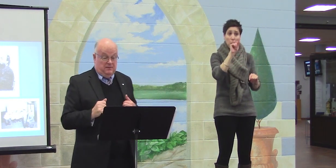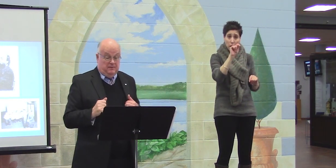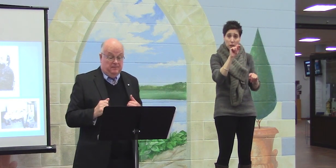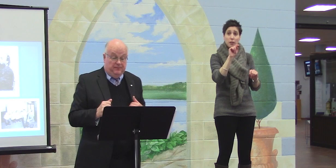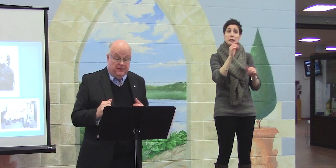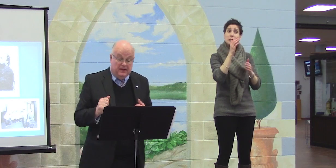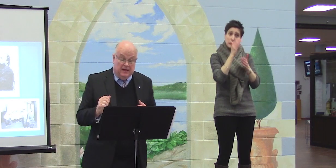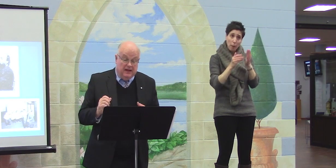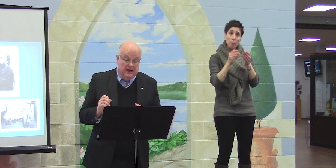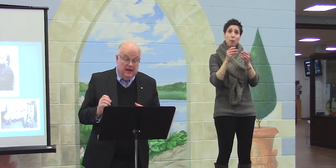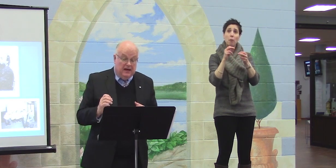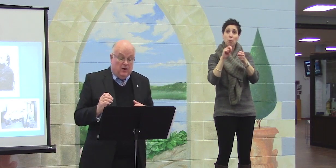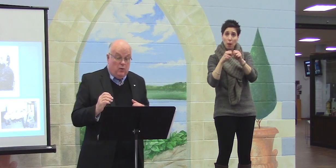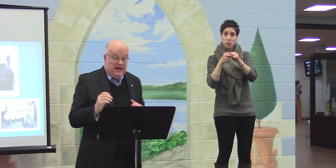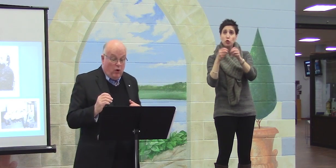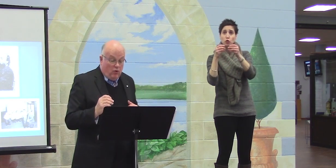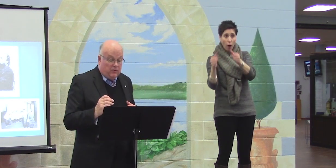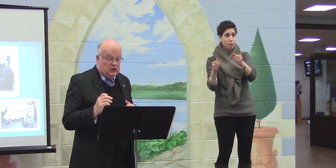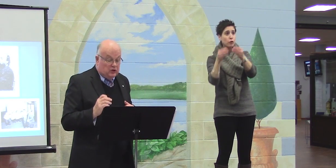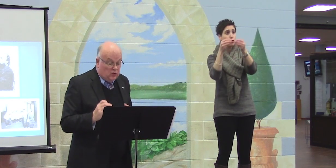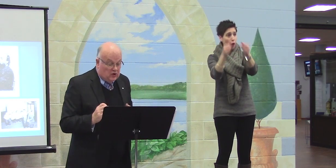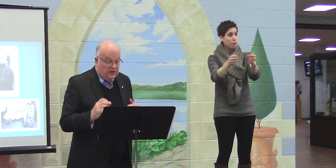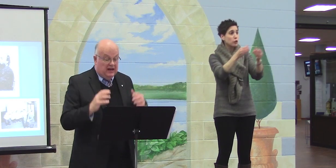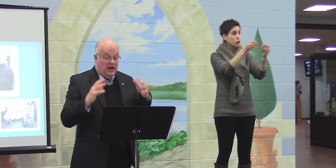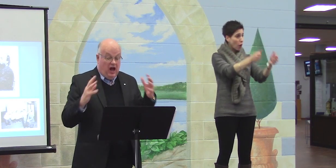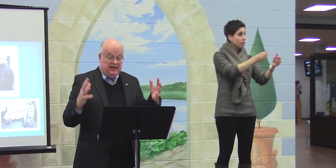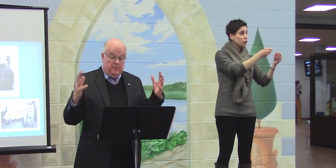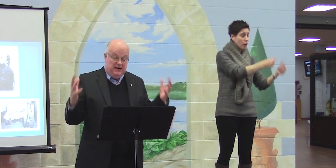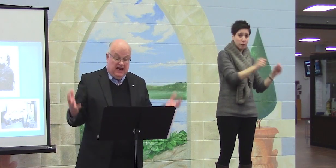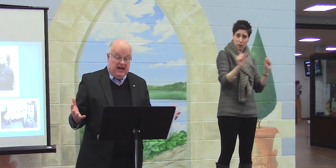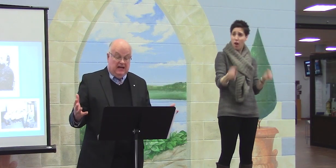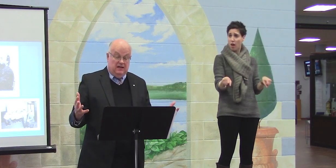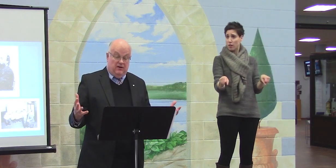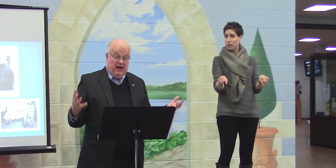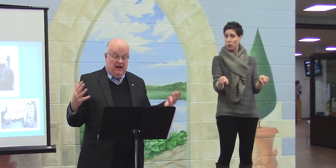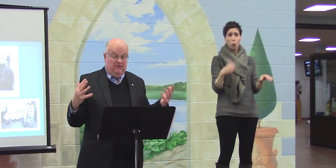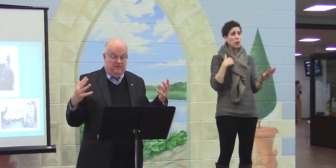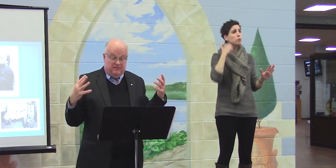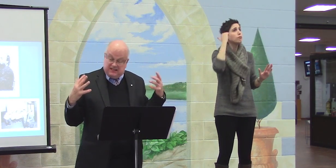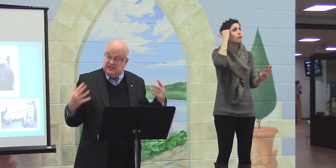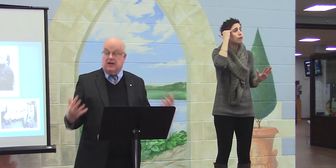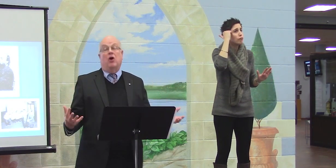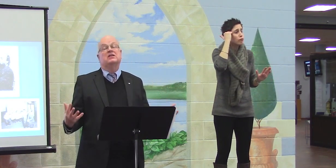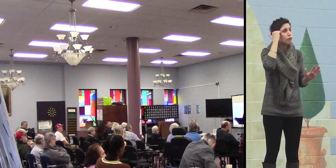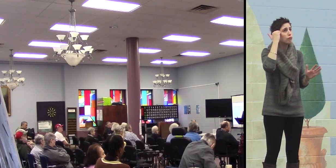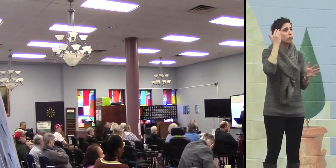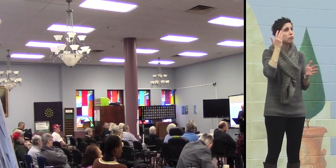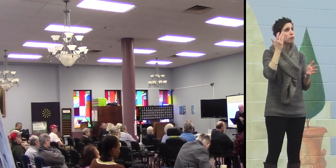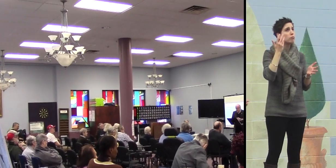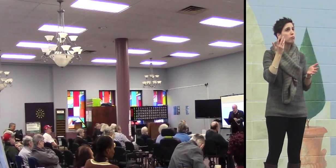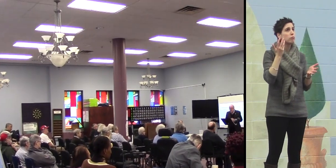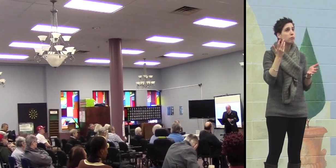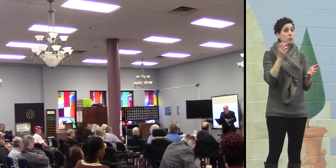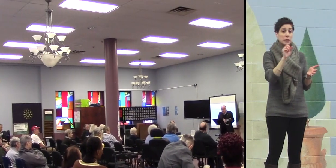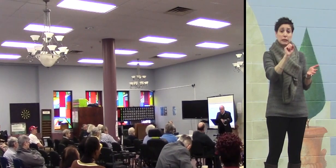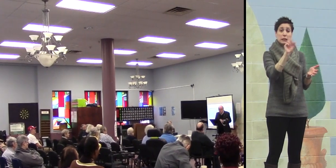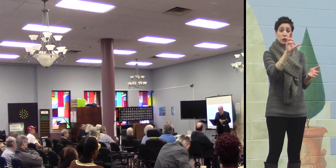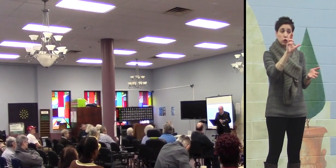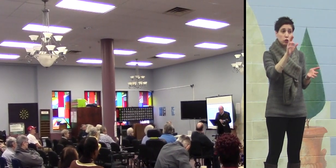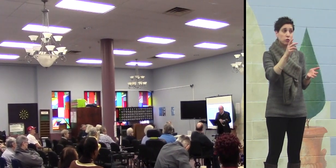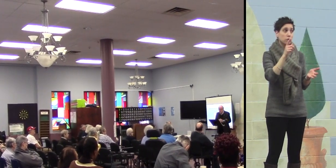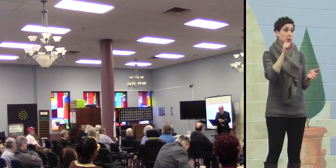problems. We know for sure that a lot can be done to have all seniors, especially